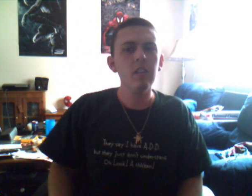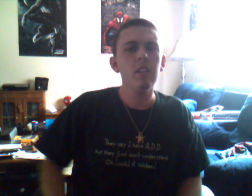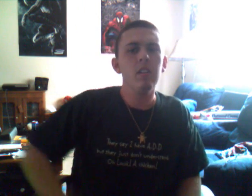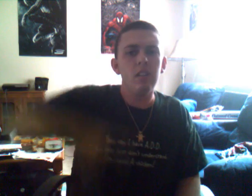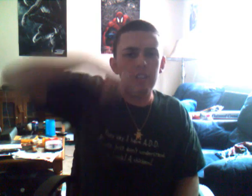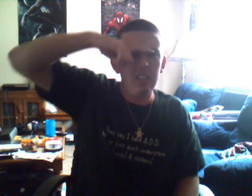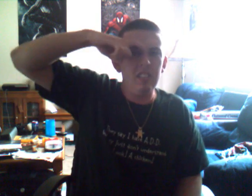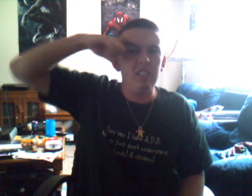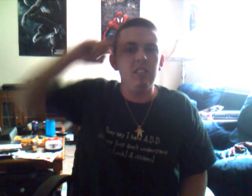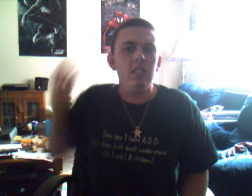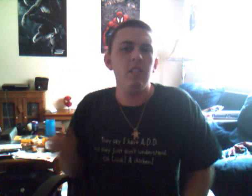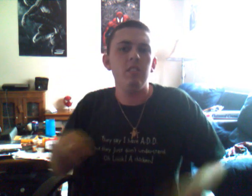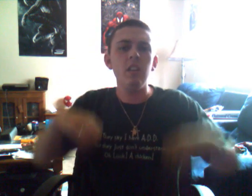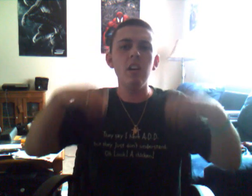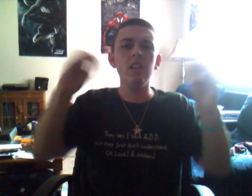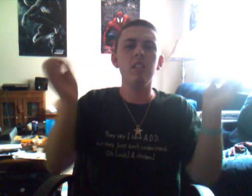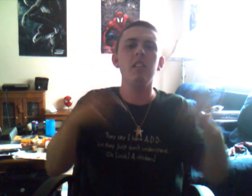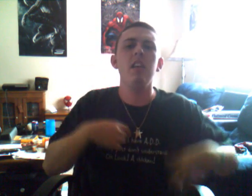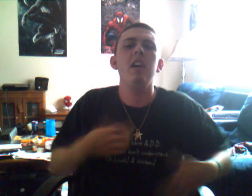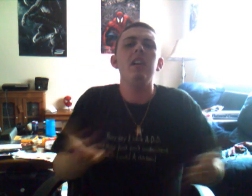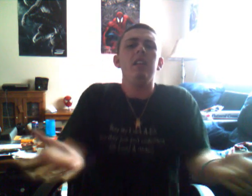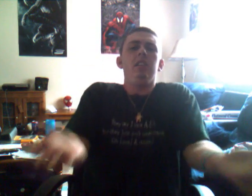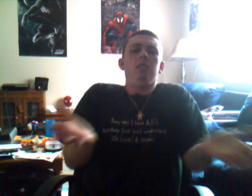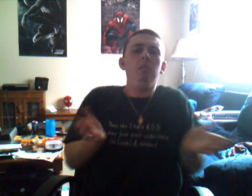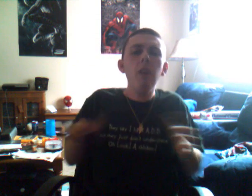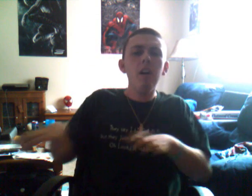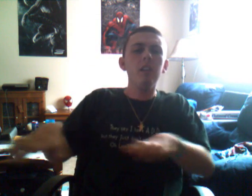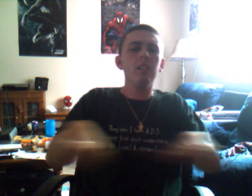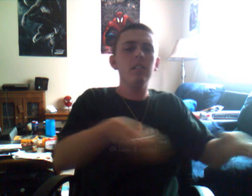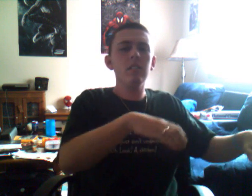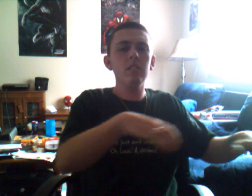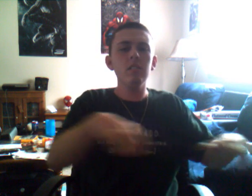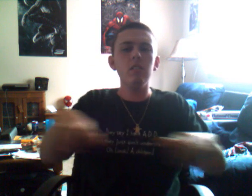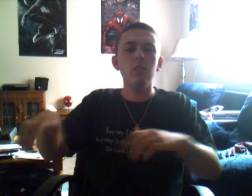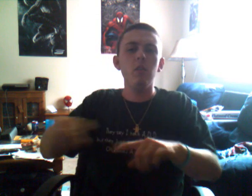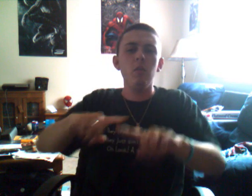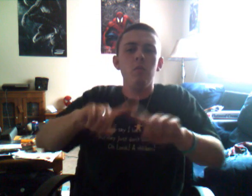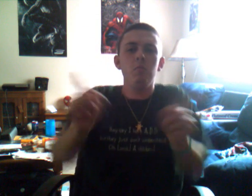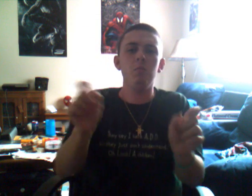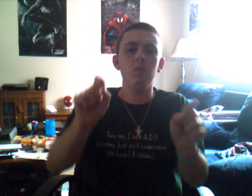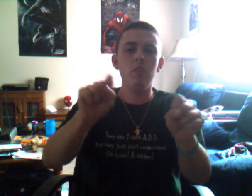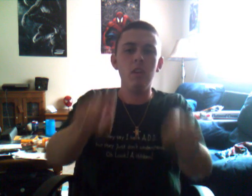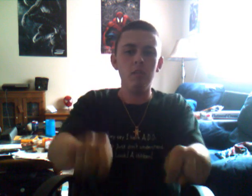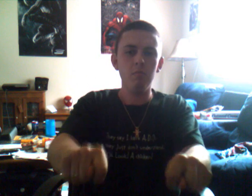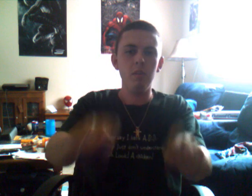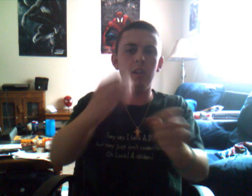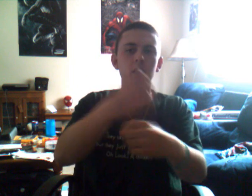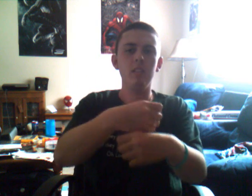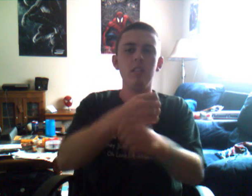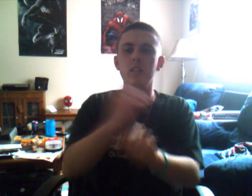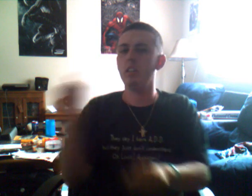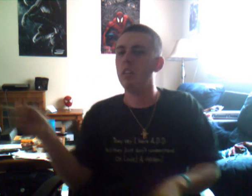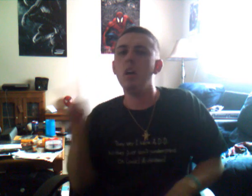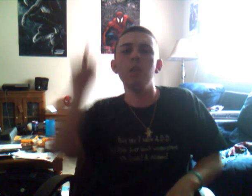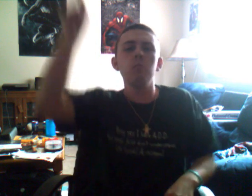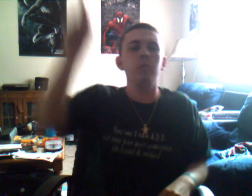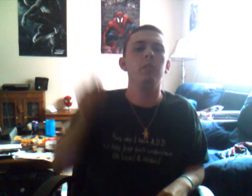Cause there's nothing that I want to do I'll try to make it up to